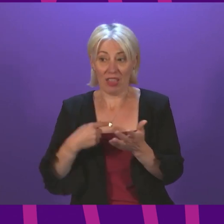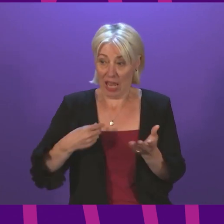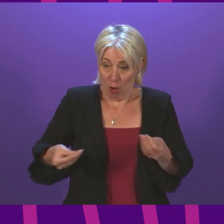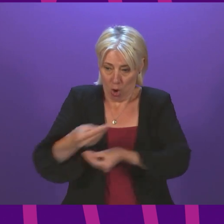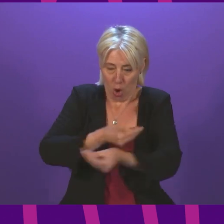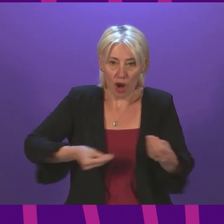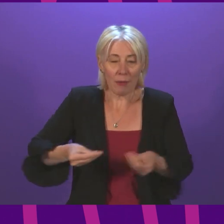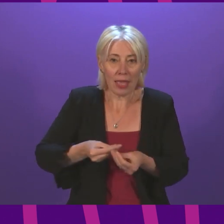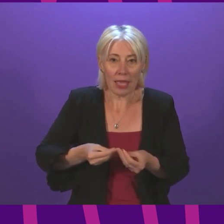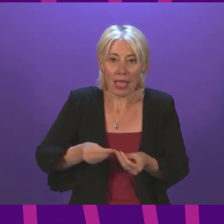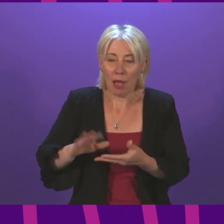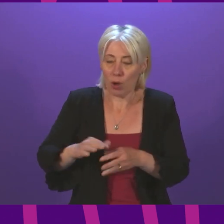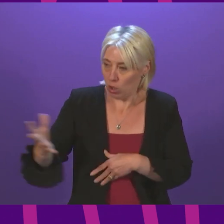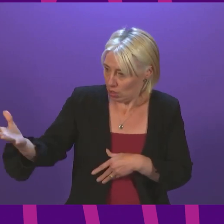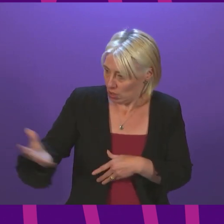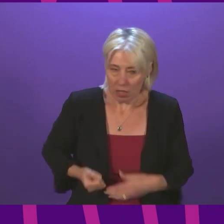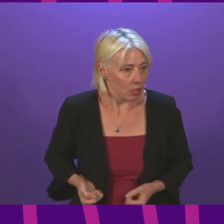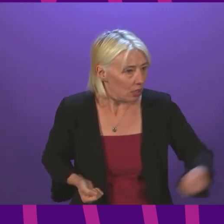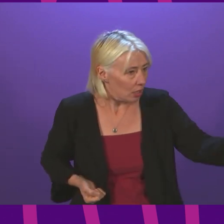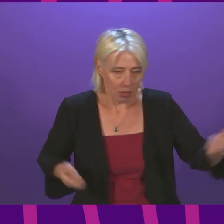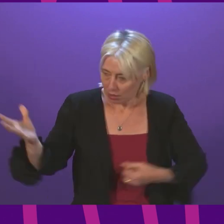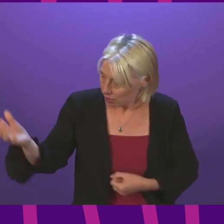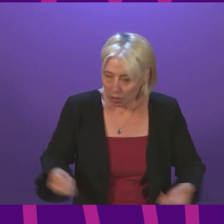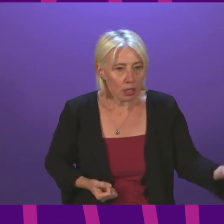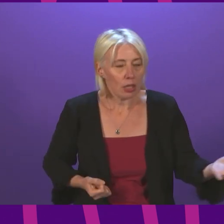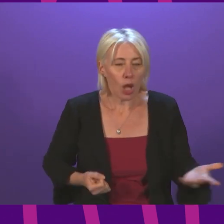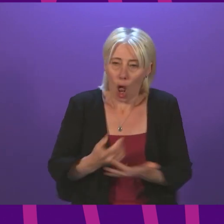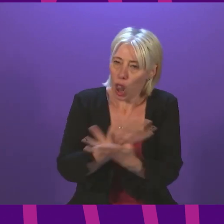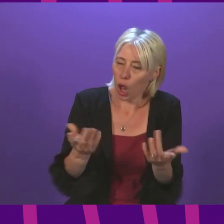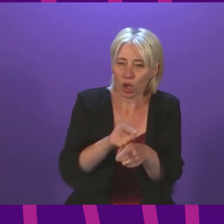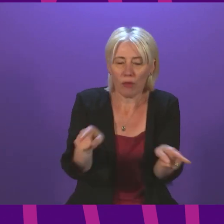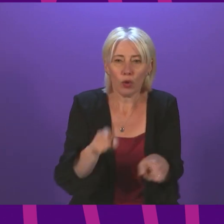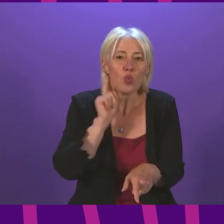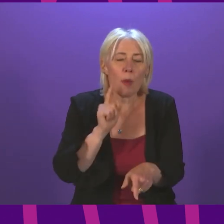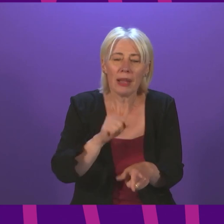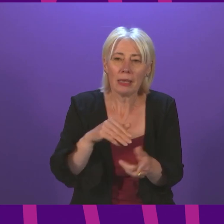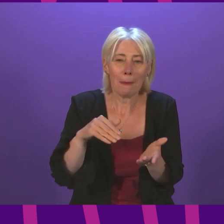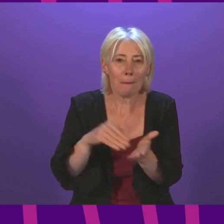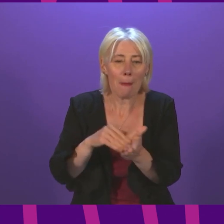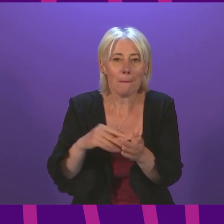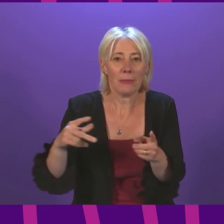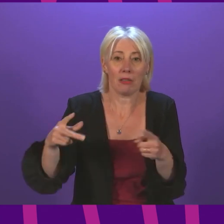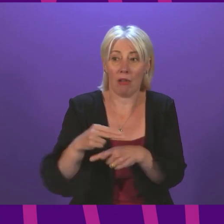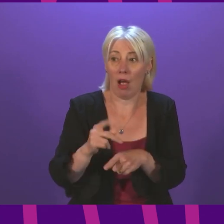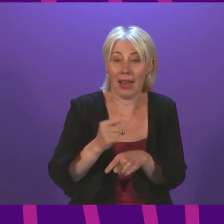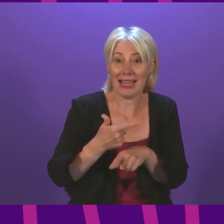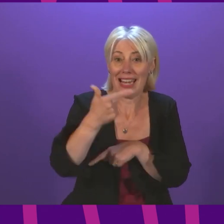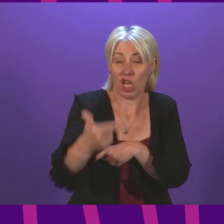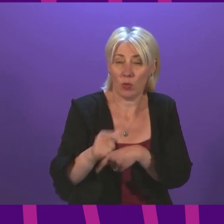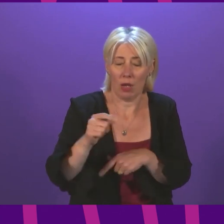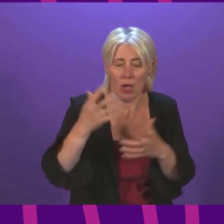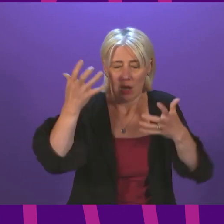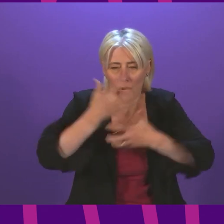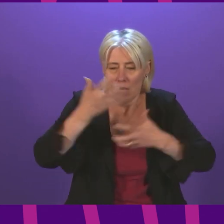money goes out as fast as it comes in. Many of those mums who are going to face this cut next week will also be wearing themselves